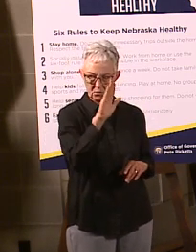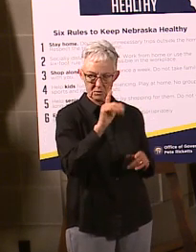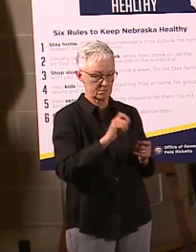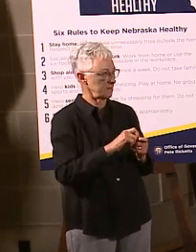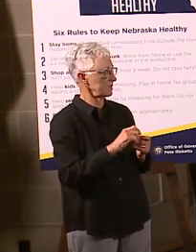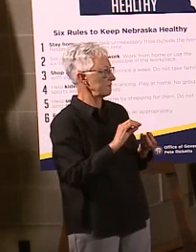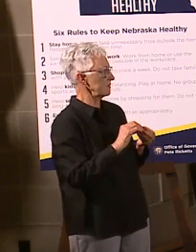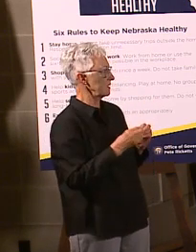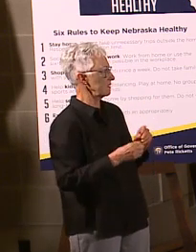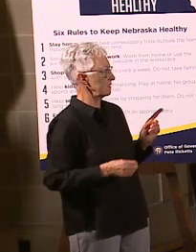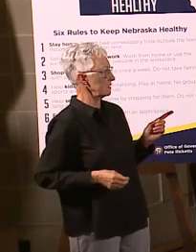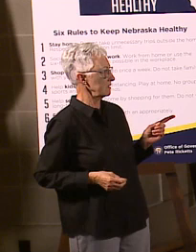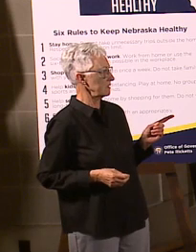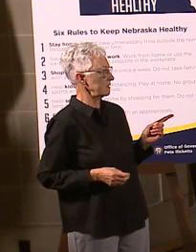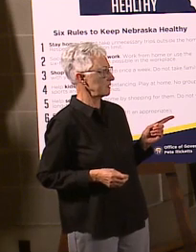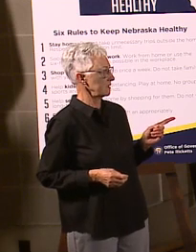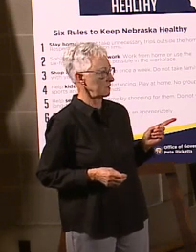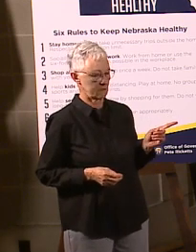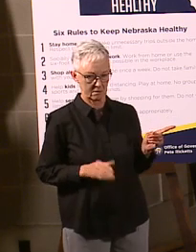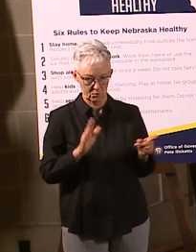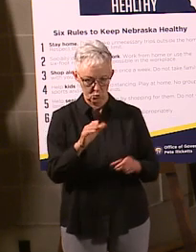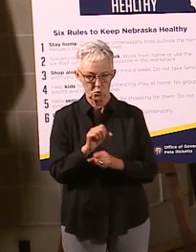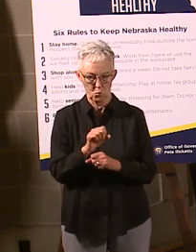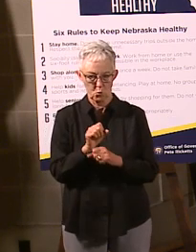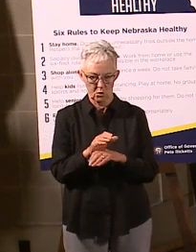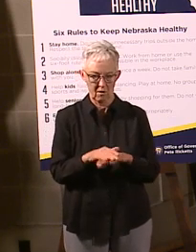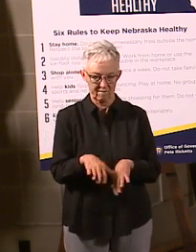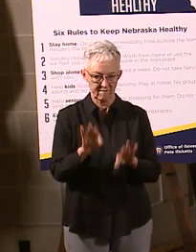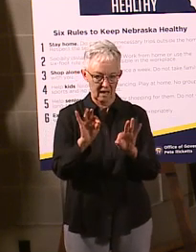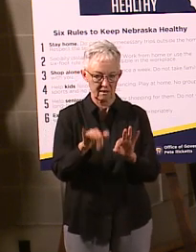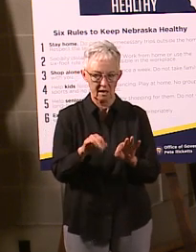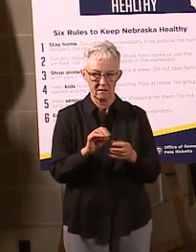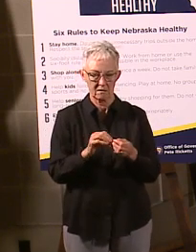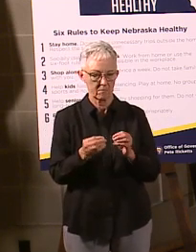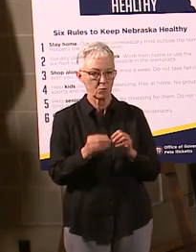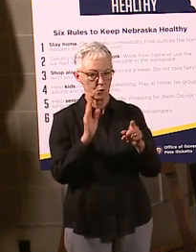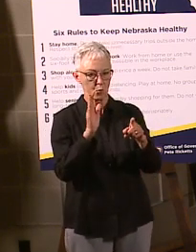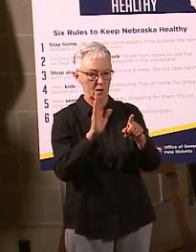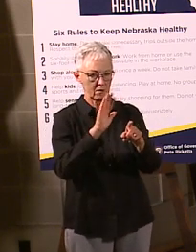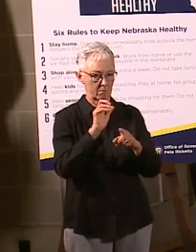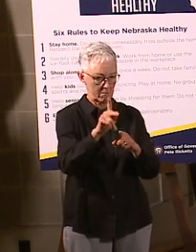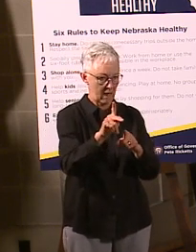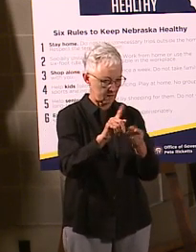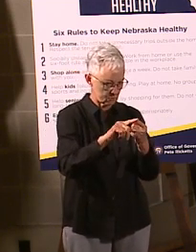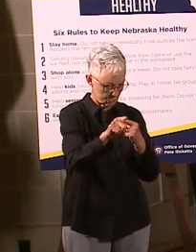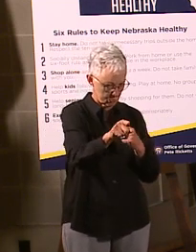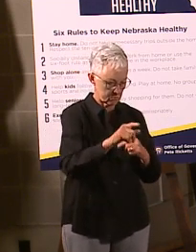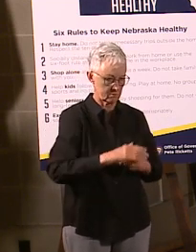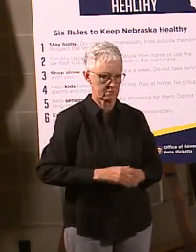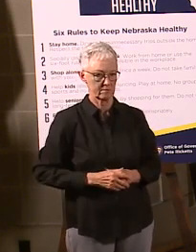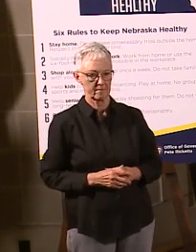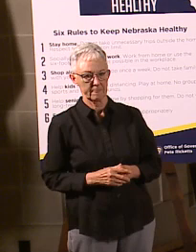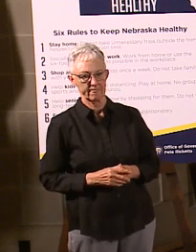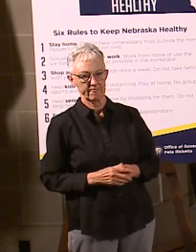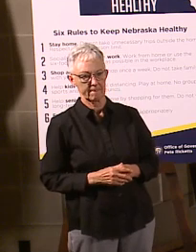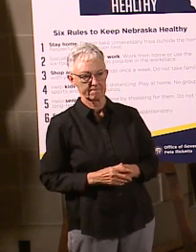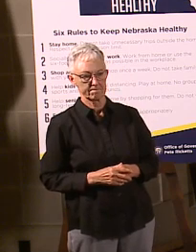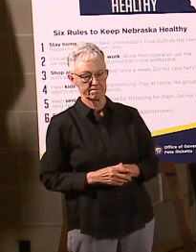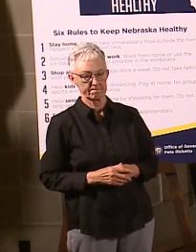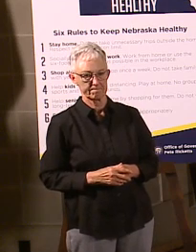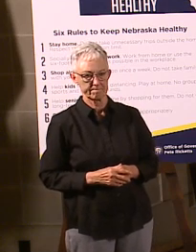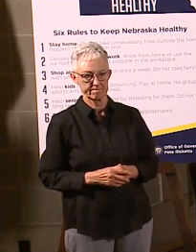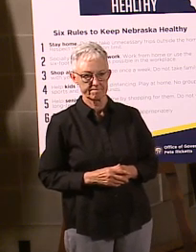nursing homes, I guess is what Dr. Antone is saying. But, will you work on tracking that down for them, please? We'll get back to you on that, Fred. In the long-term care